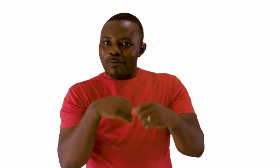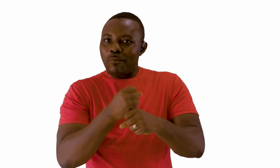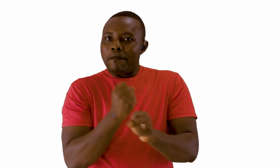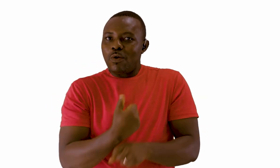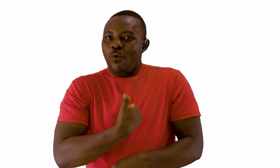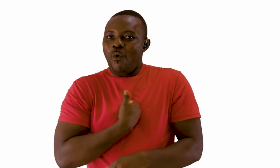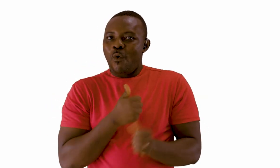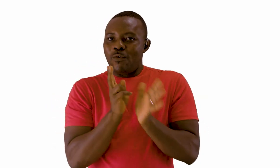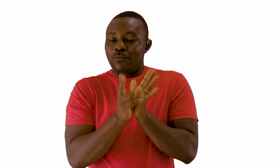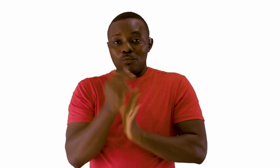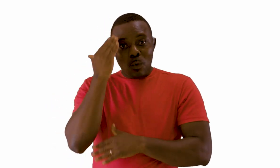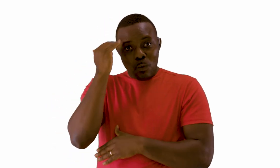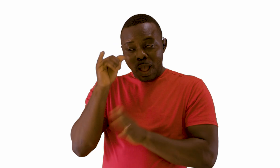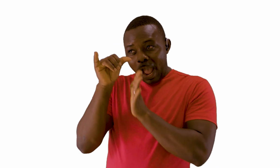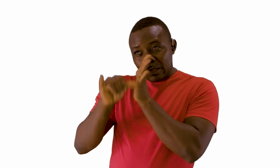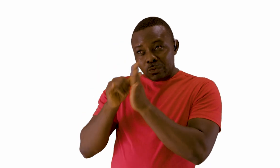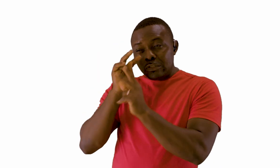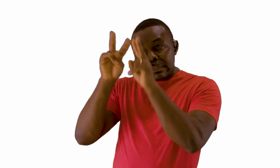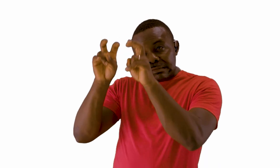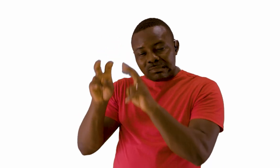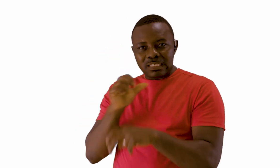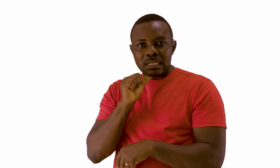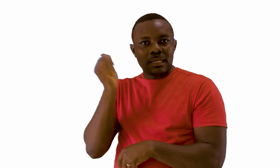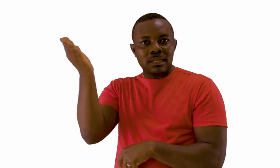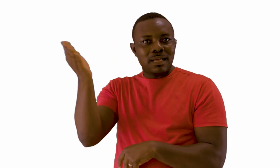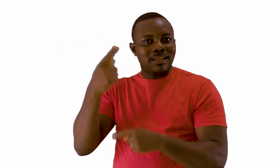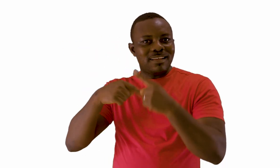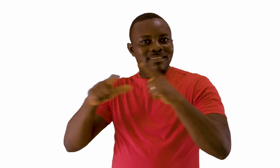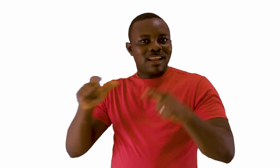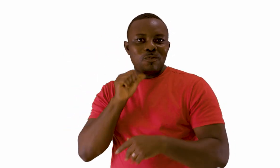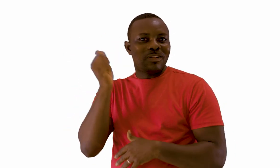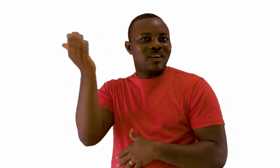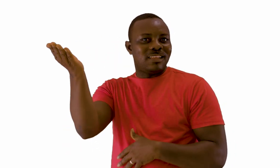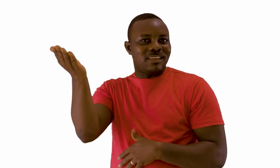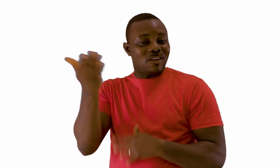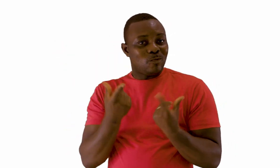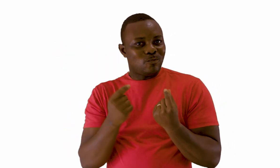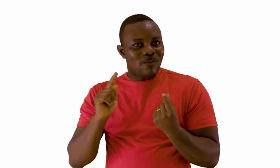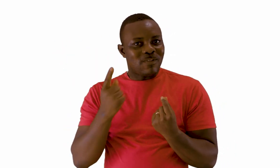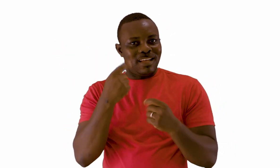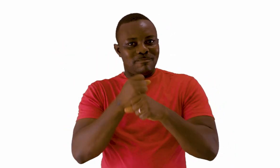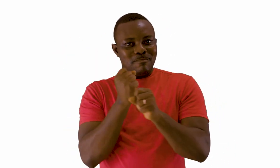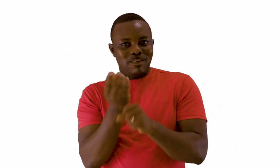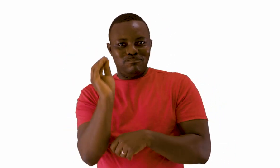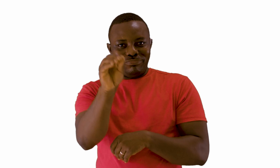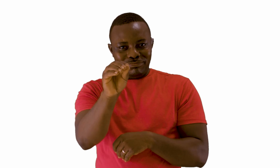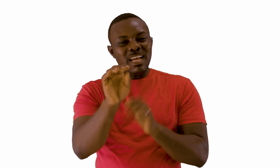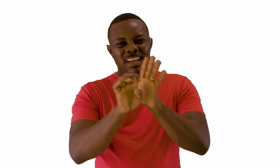Remember, I couldn't find a video about media literacy on YouTube and there wasn't any available in sign language. I decided